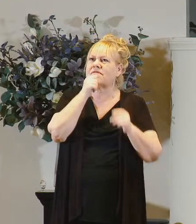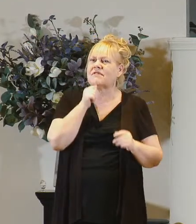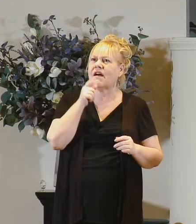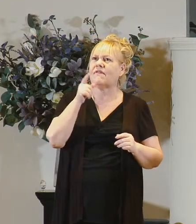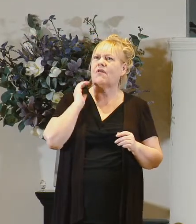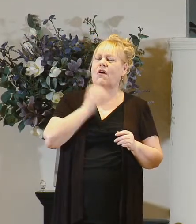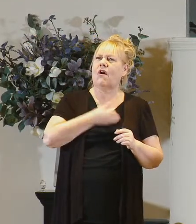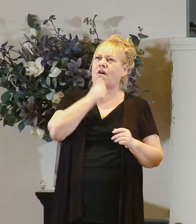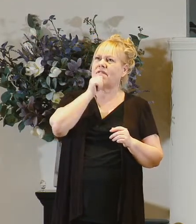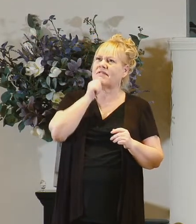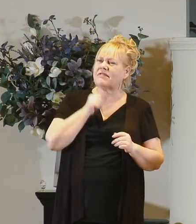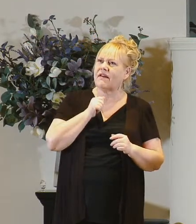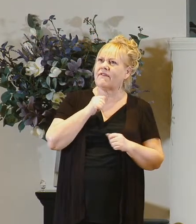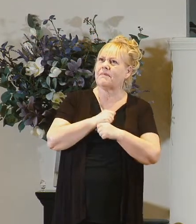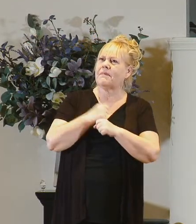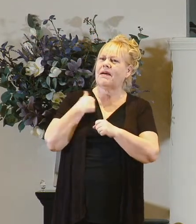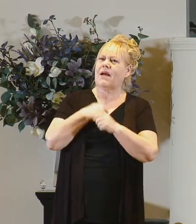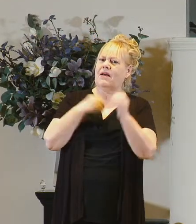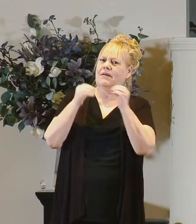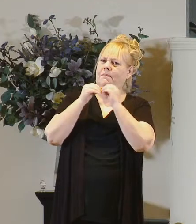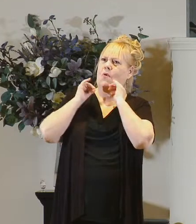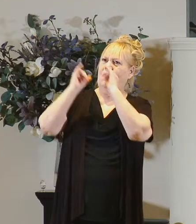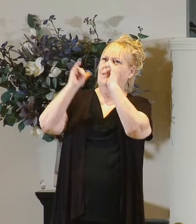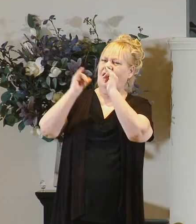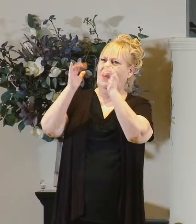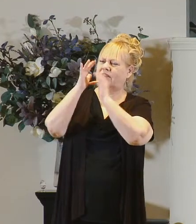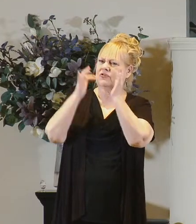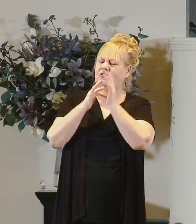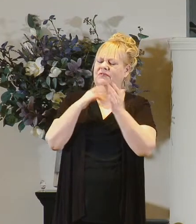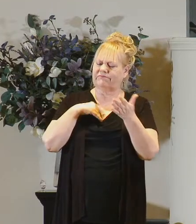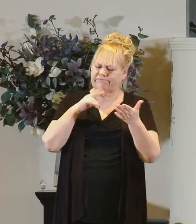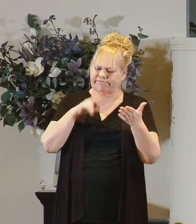our sufferings make us more like jesus